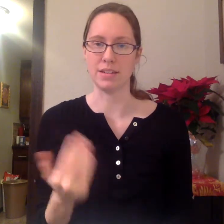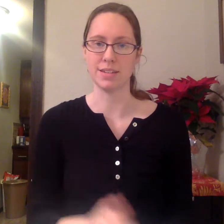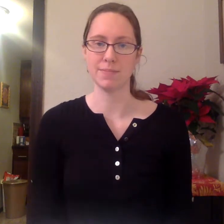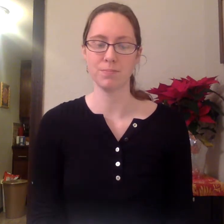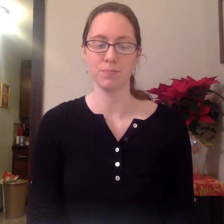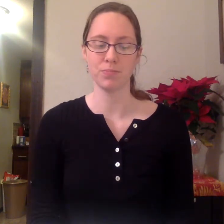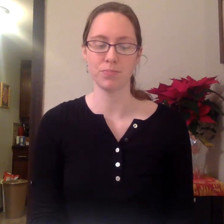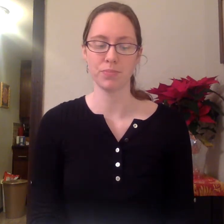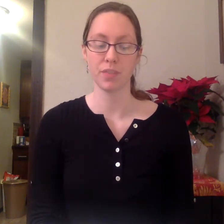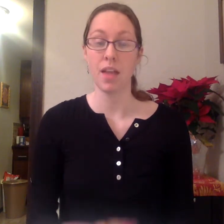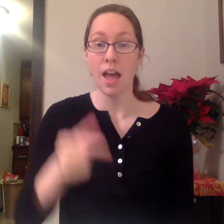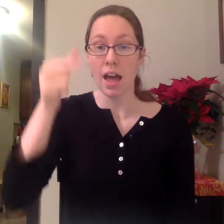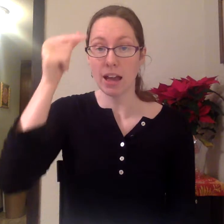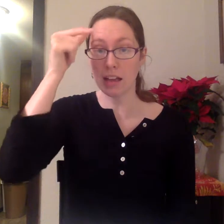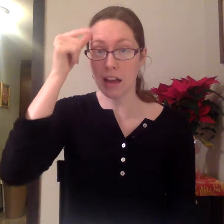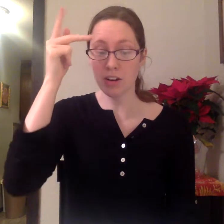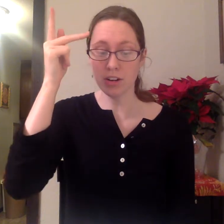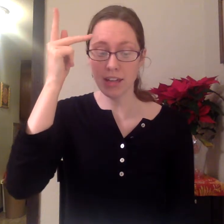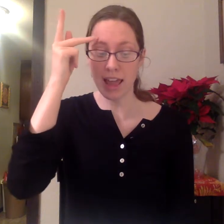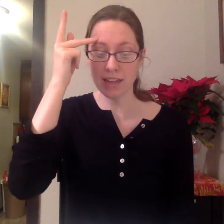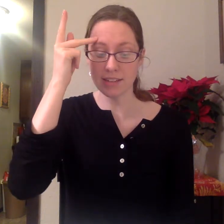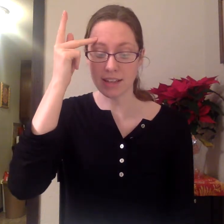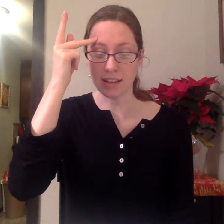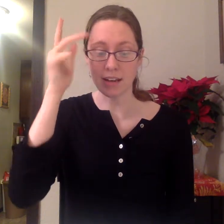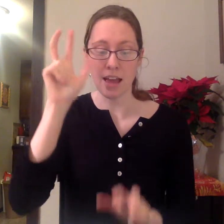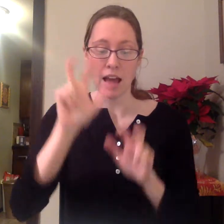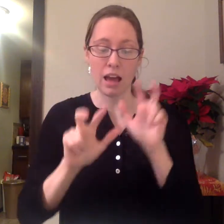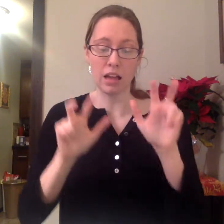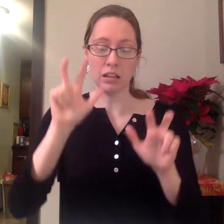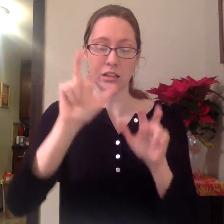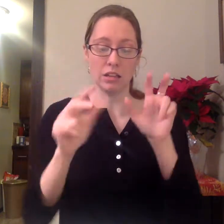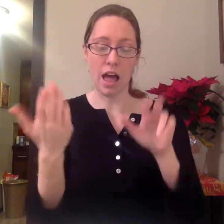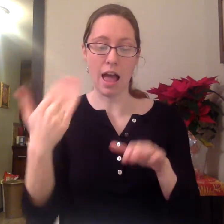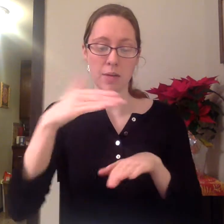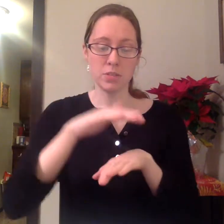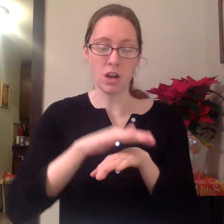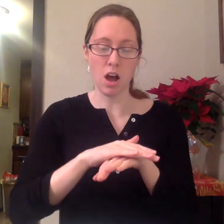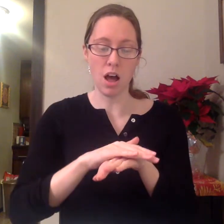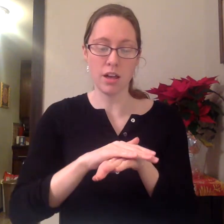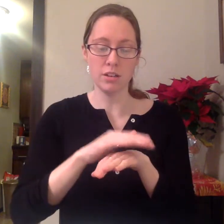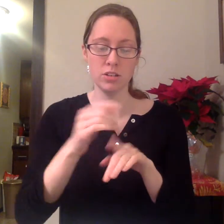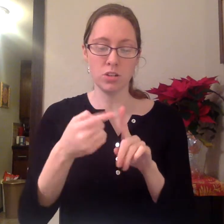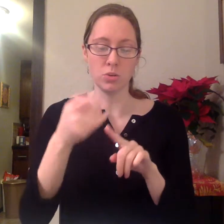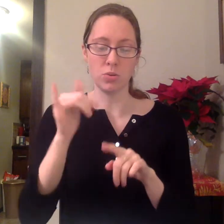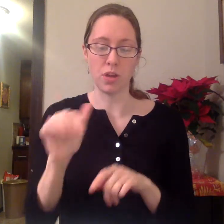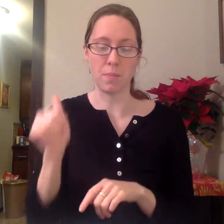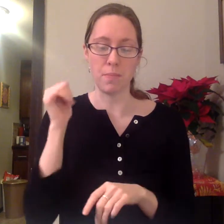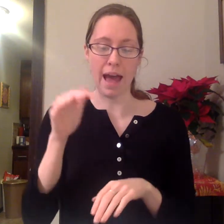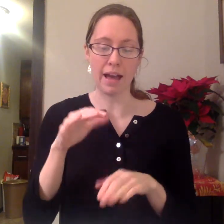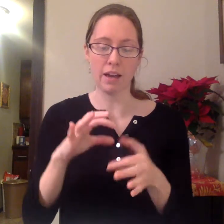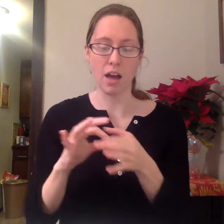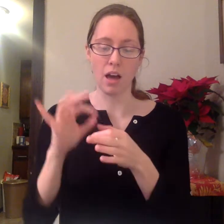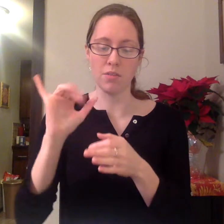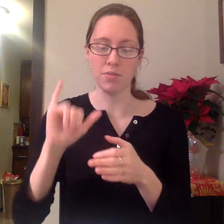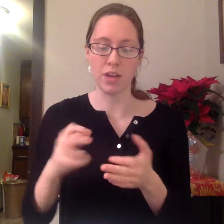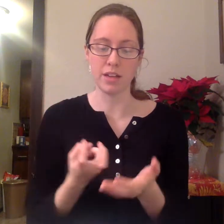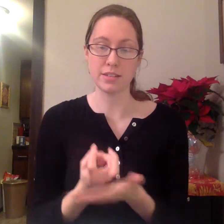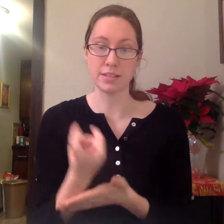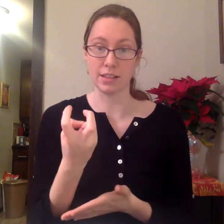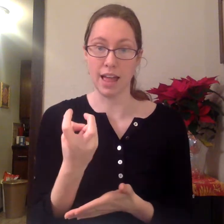Gunnar Kaysen climbed onto the back of the sled.